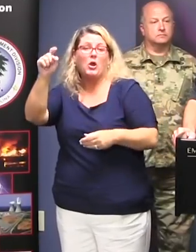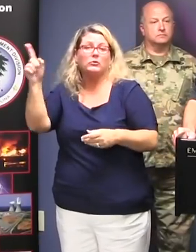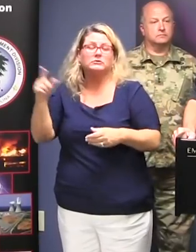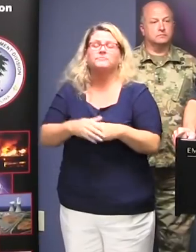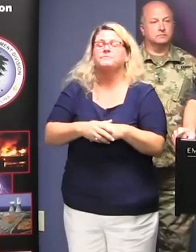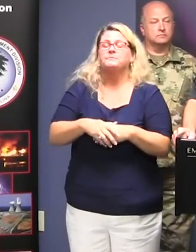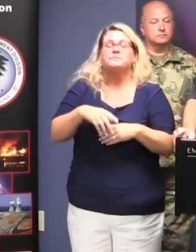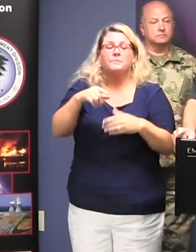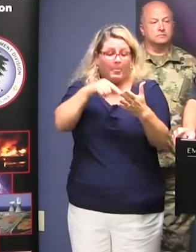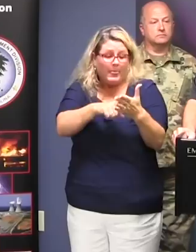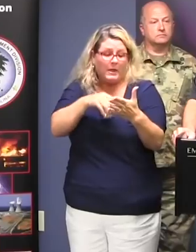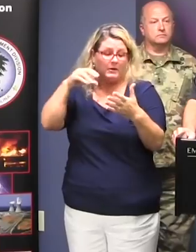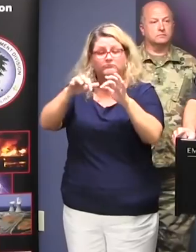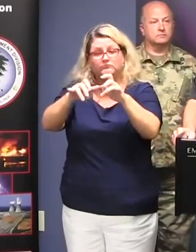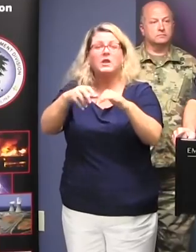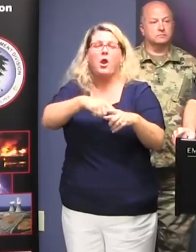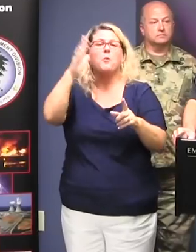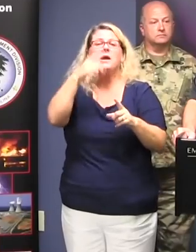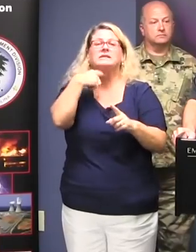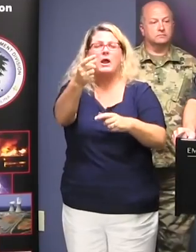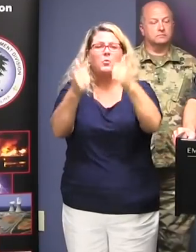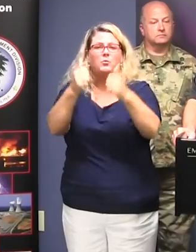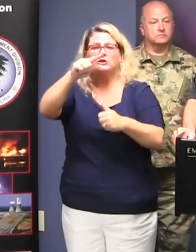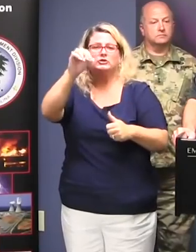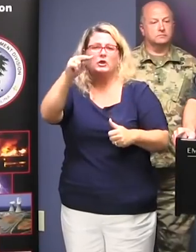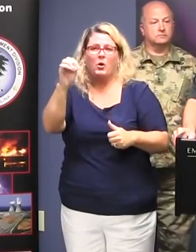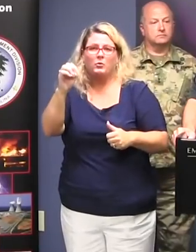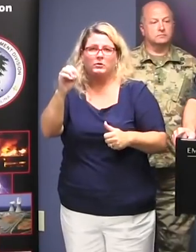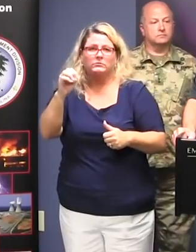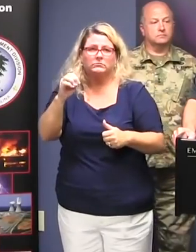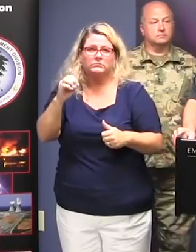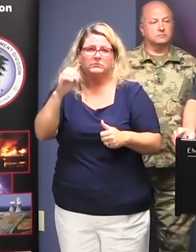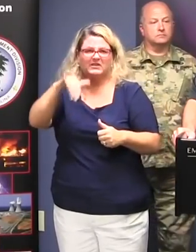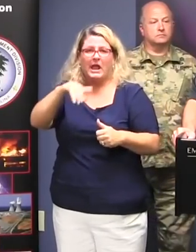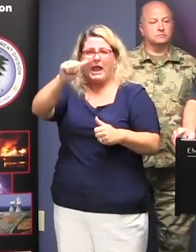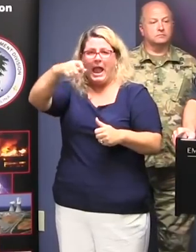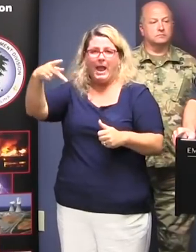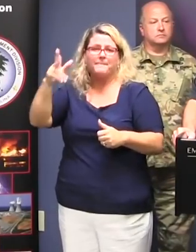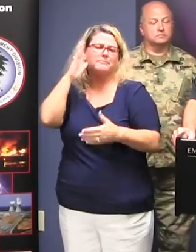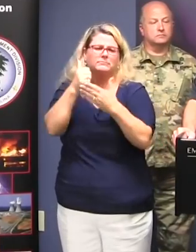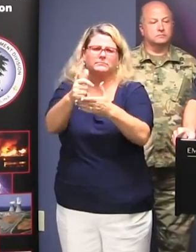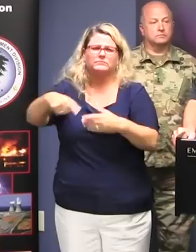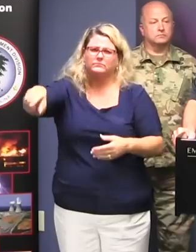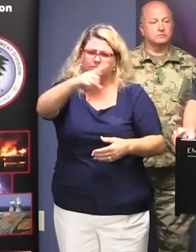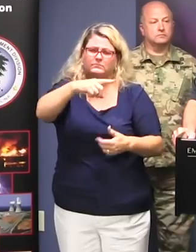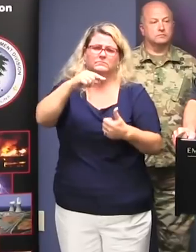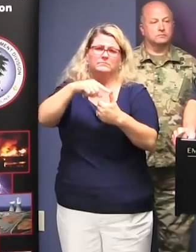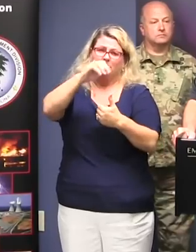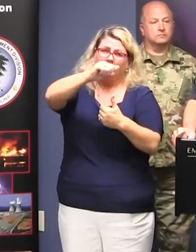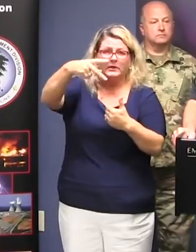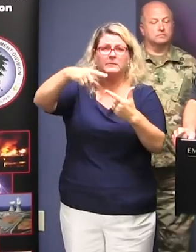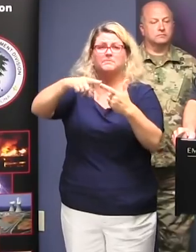in or if you're not in a zone. So we invite everybody to look at that. And again, all those sources, the app, the